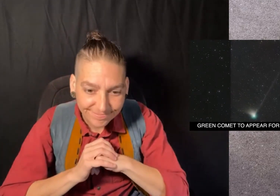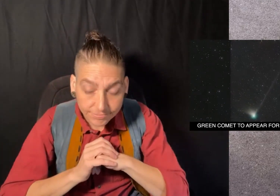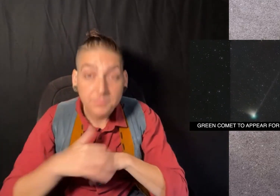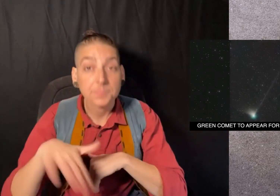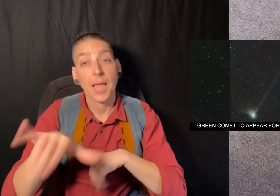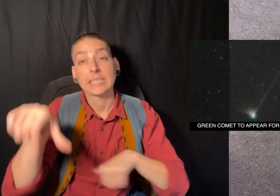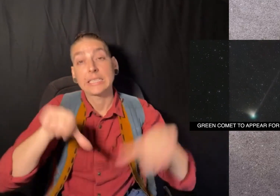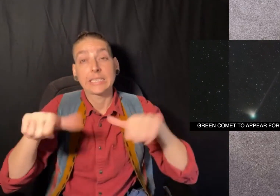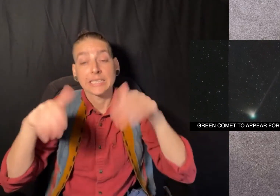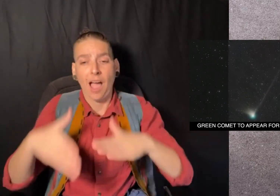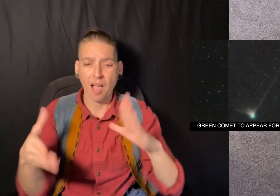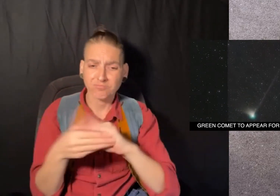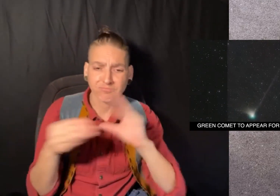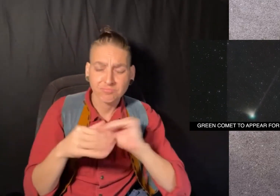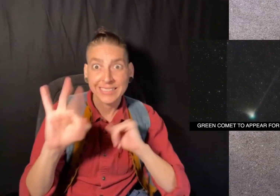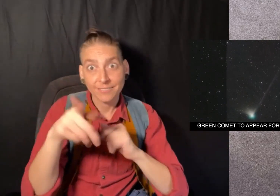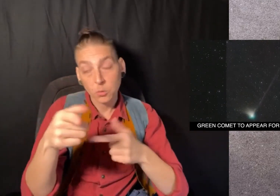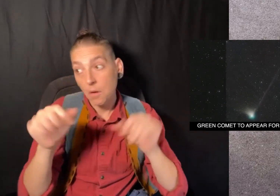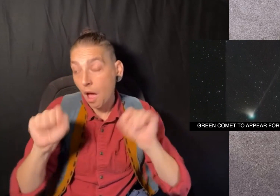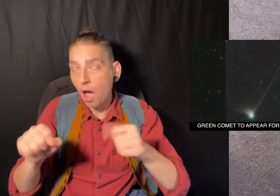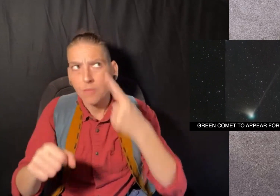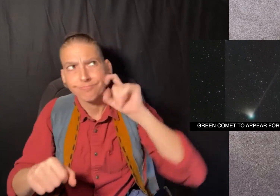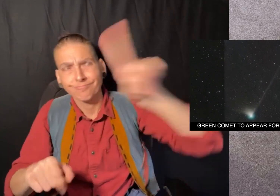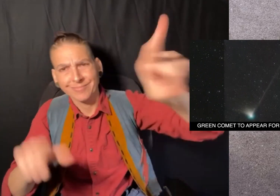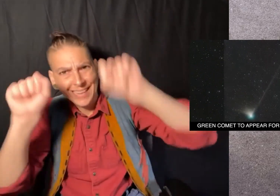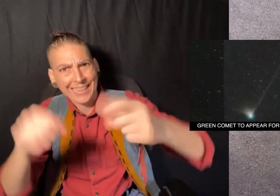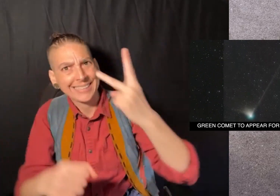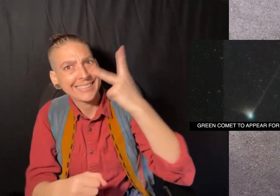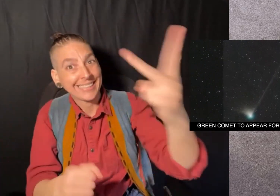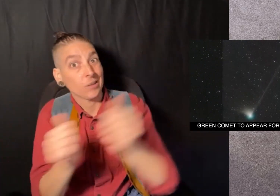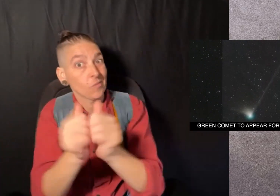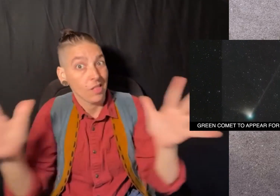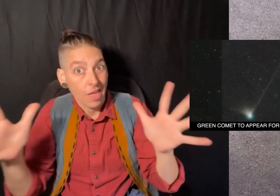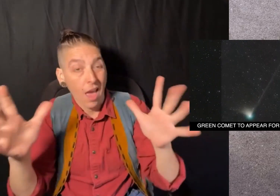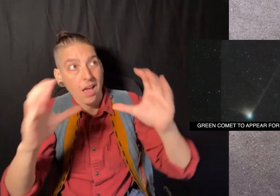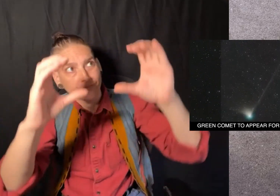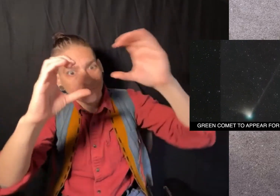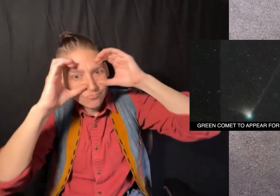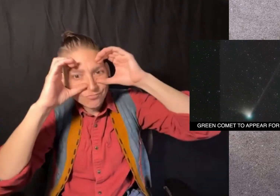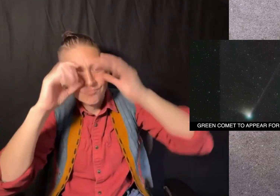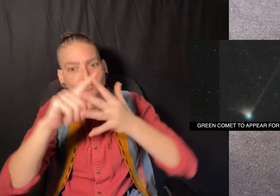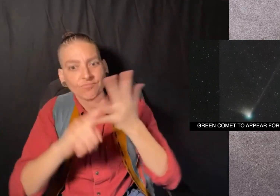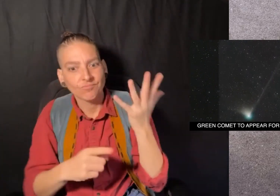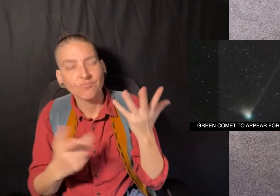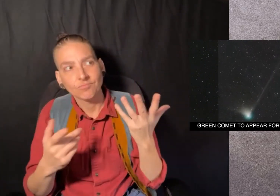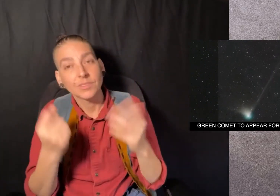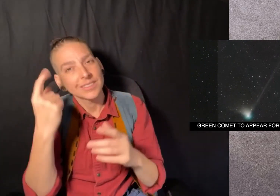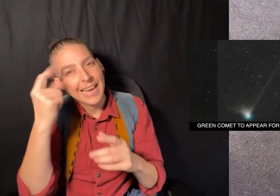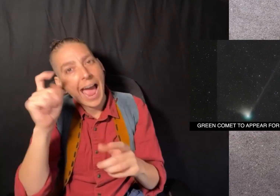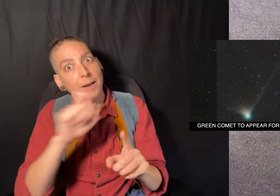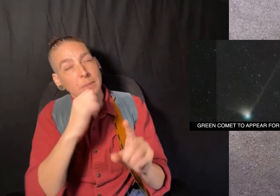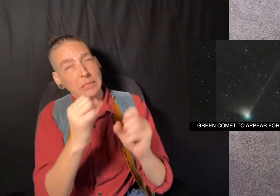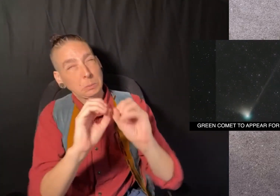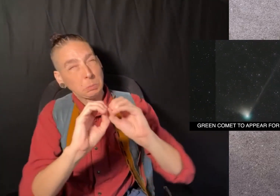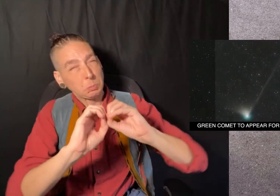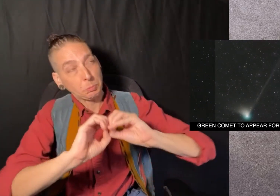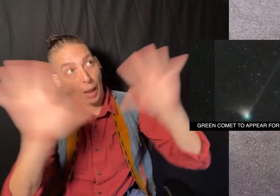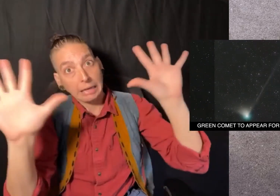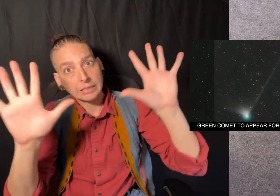But, scientists say, you may be able to see it with the naked eye if it's really bright.